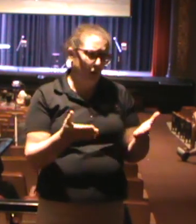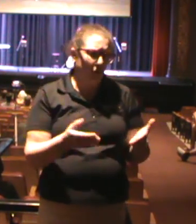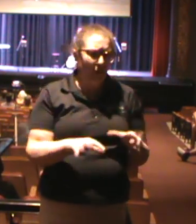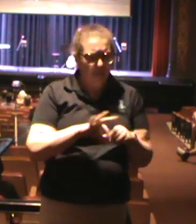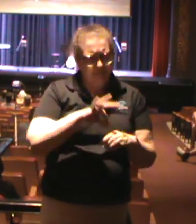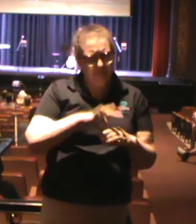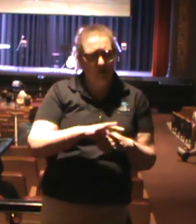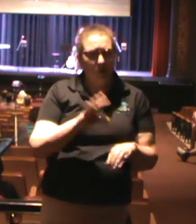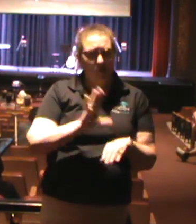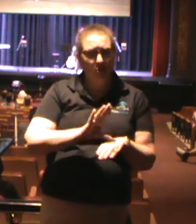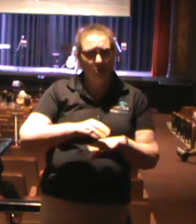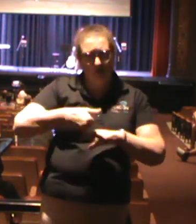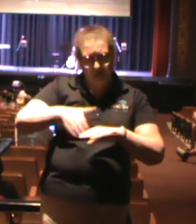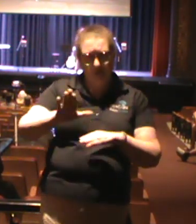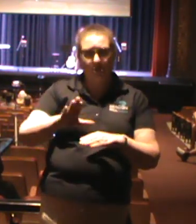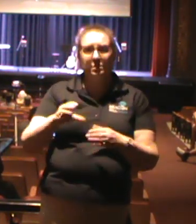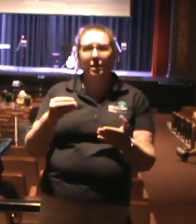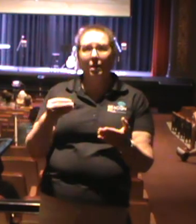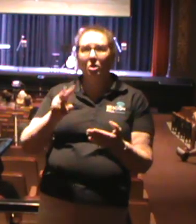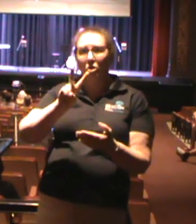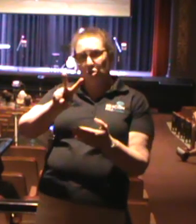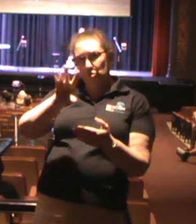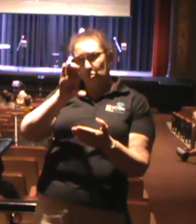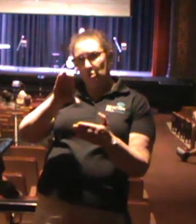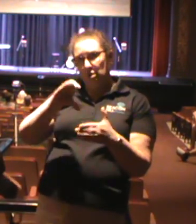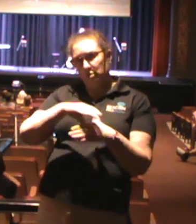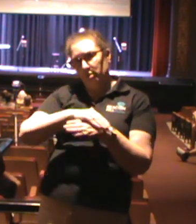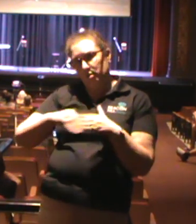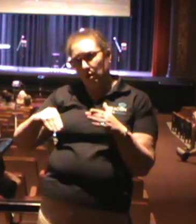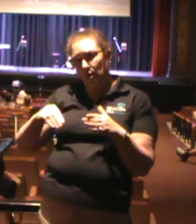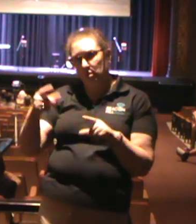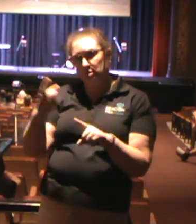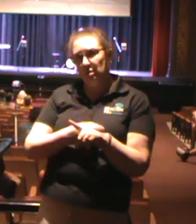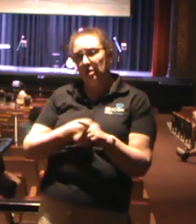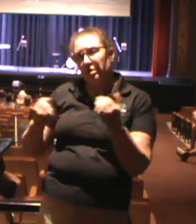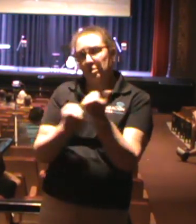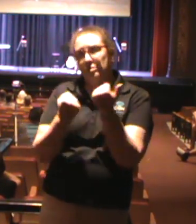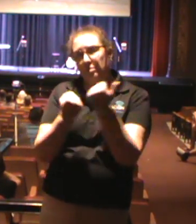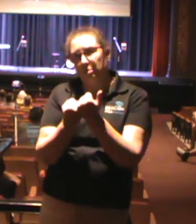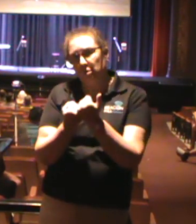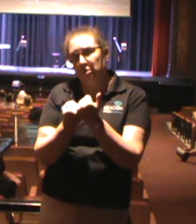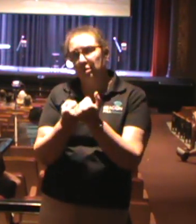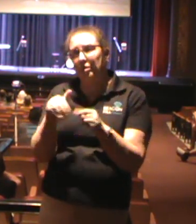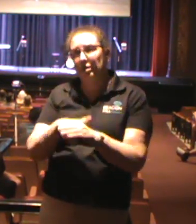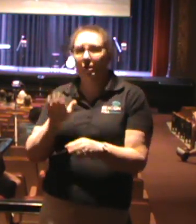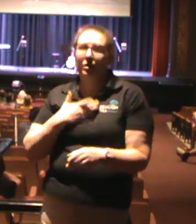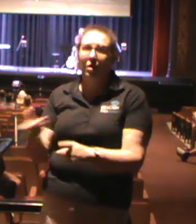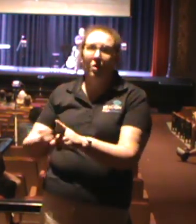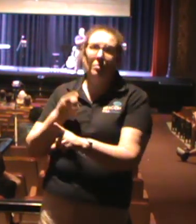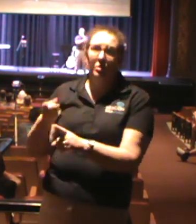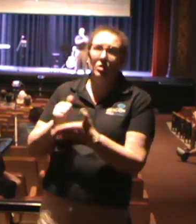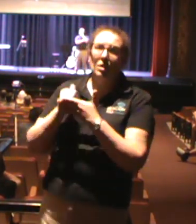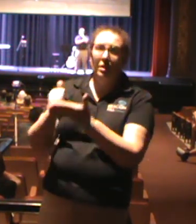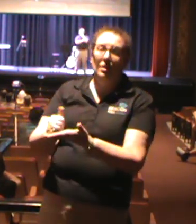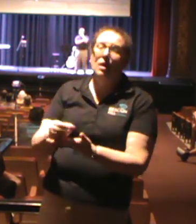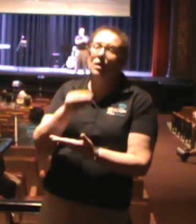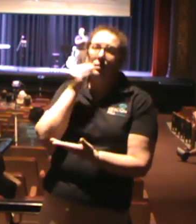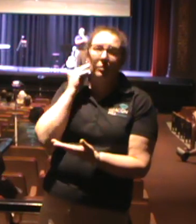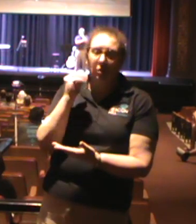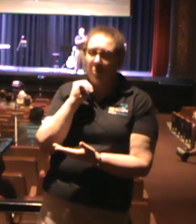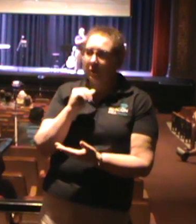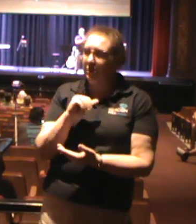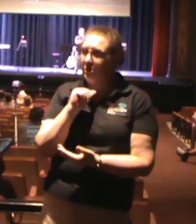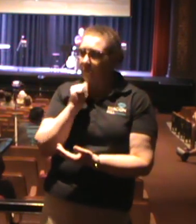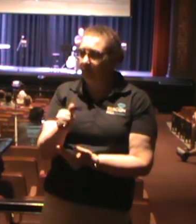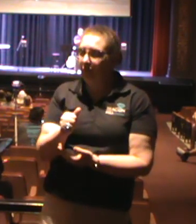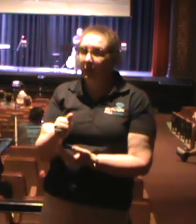church to send us a check for $200 a month to support and partner in our mission to help the homeless and those in need here.